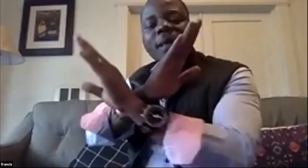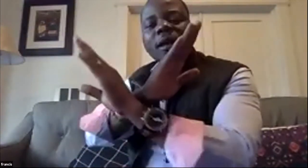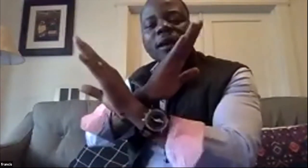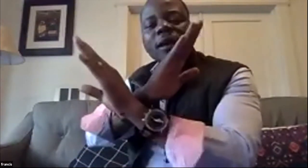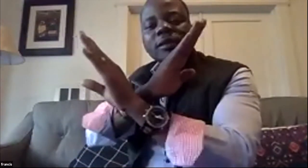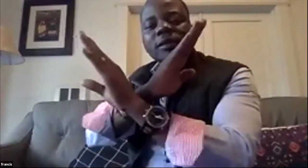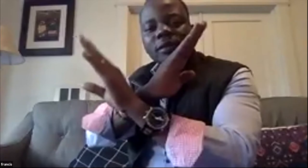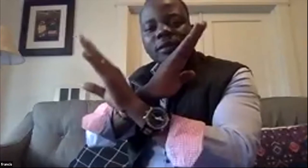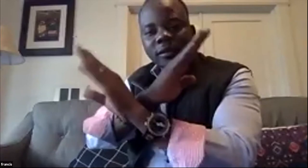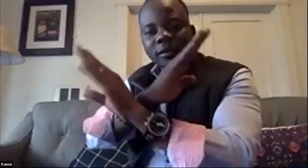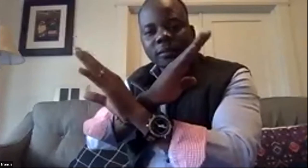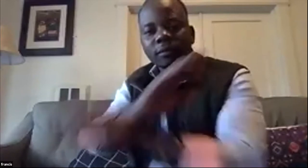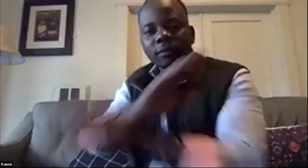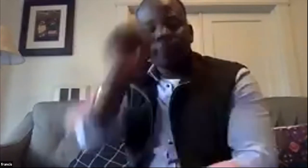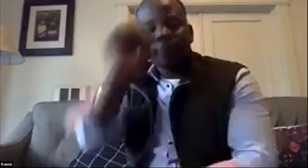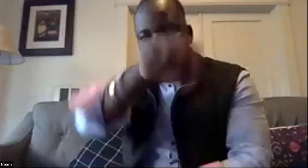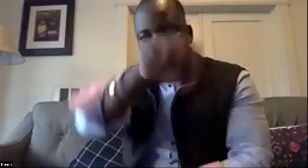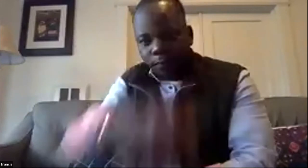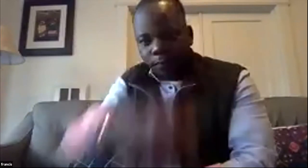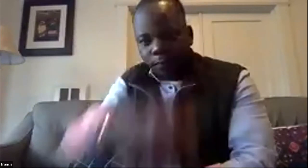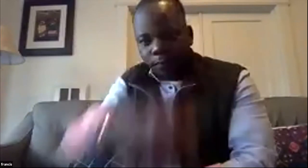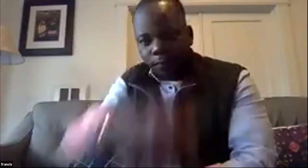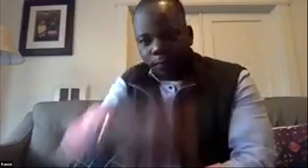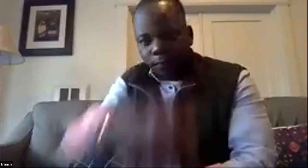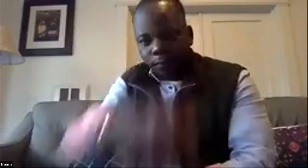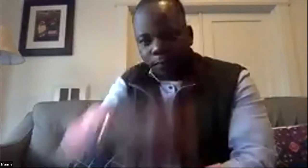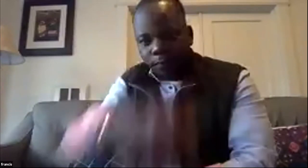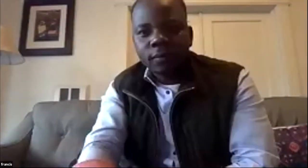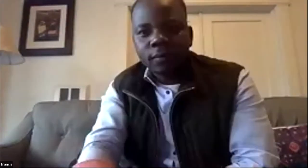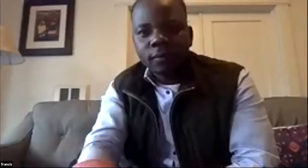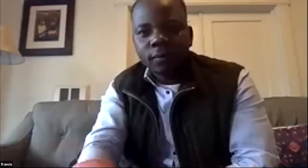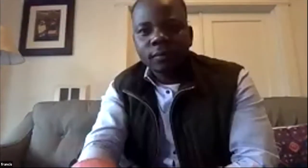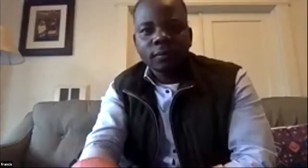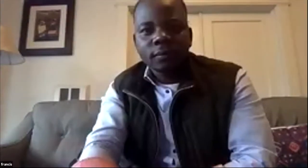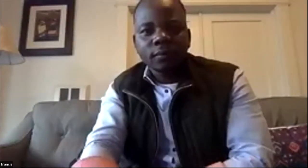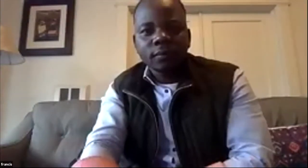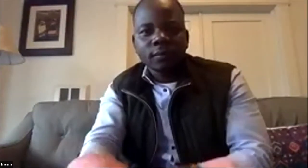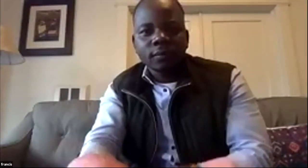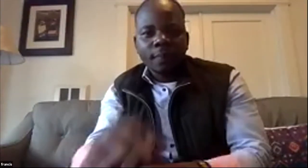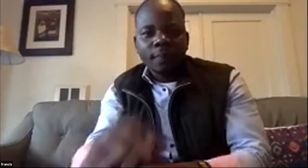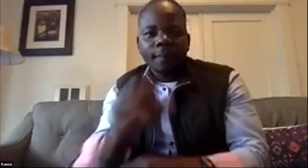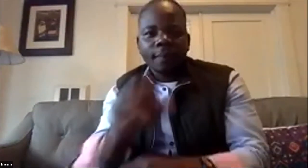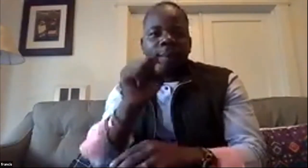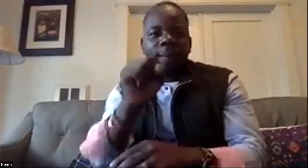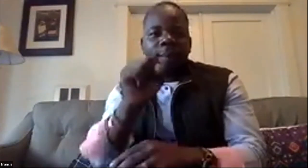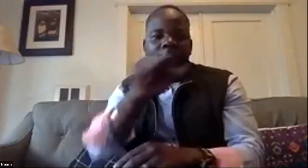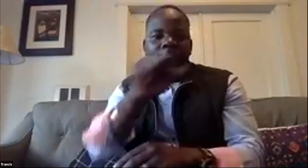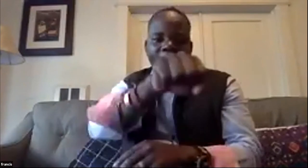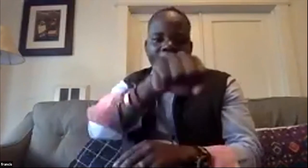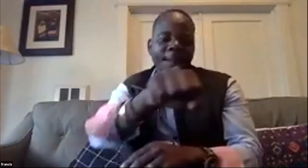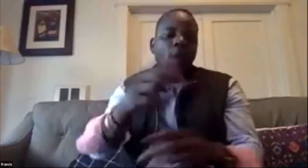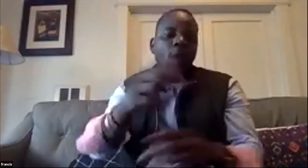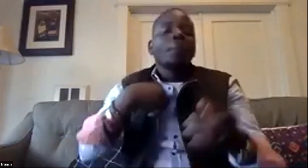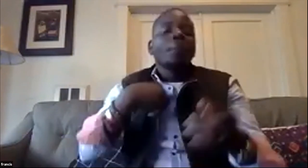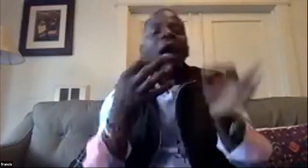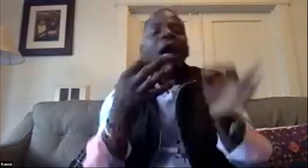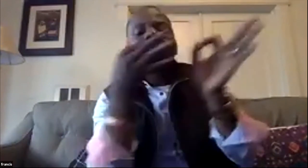zambian government wants to work with the ilo that's what you said and